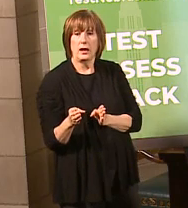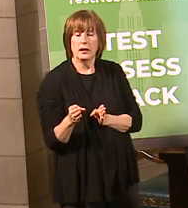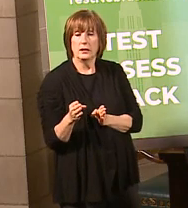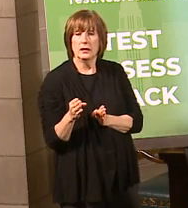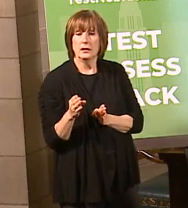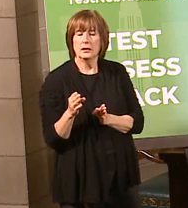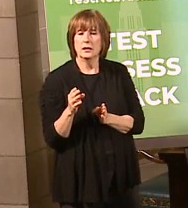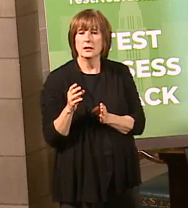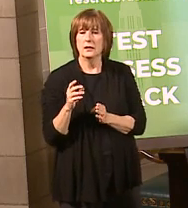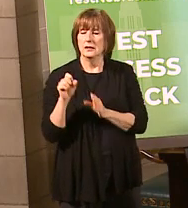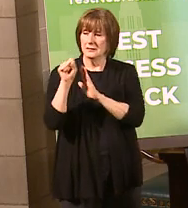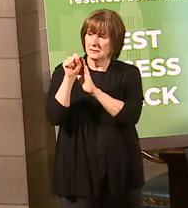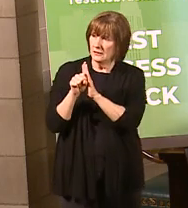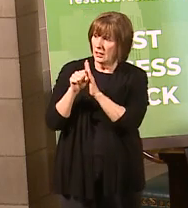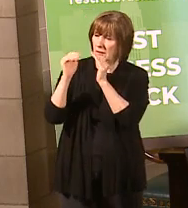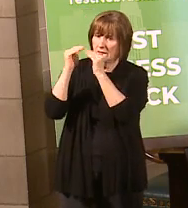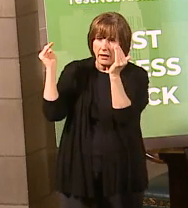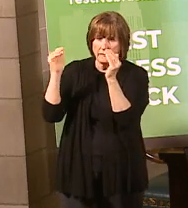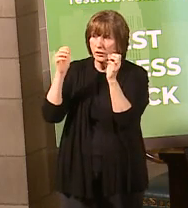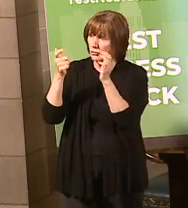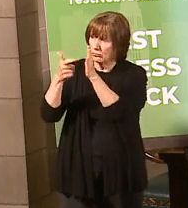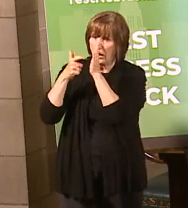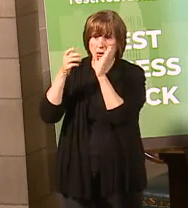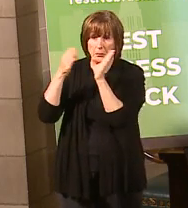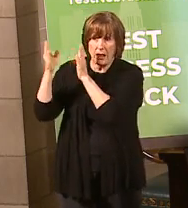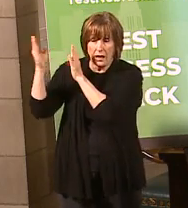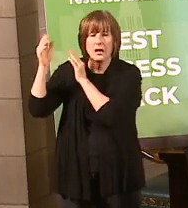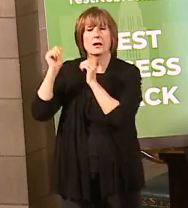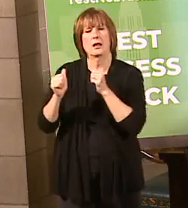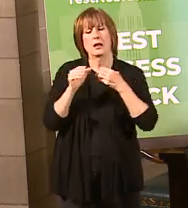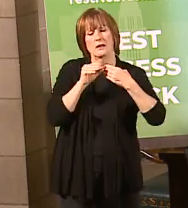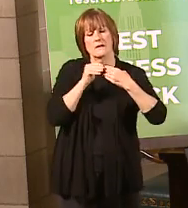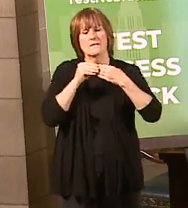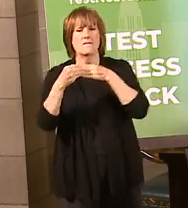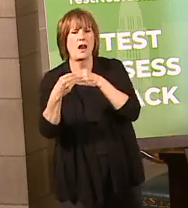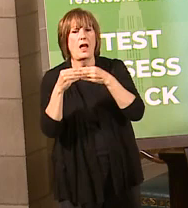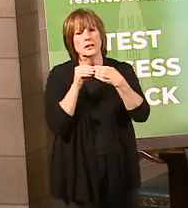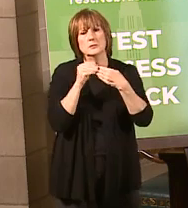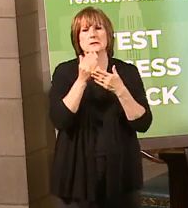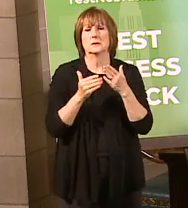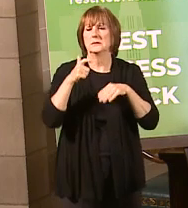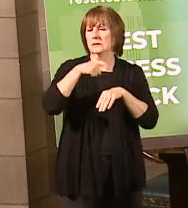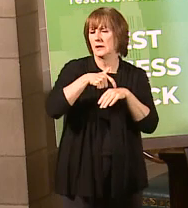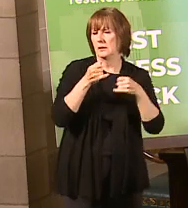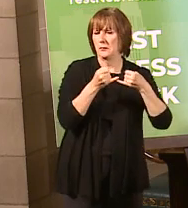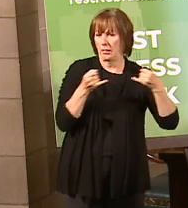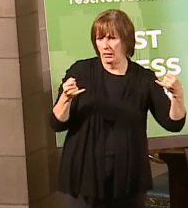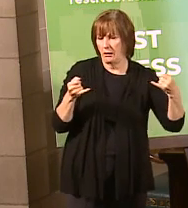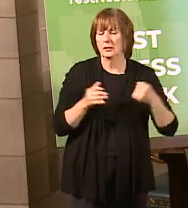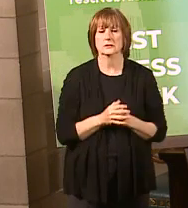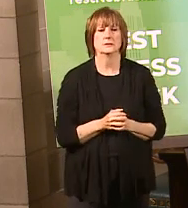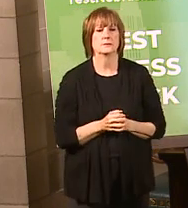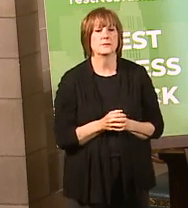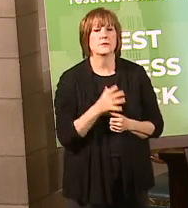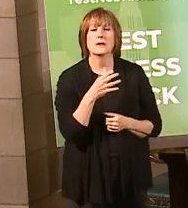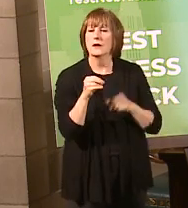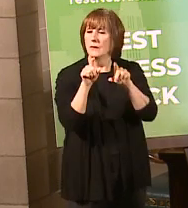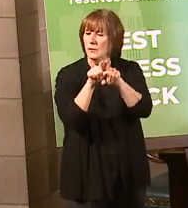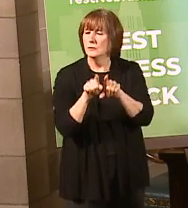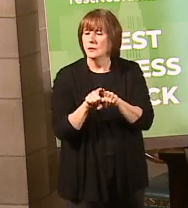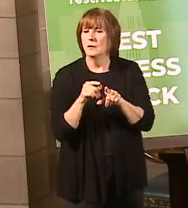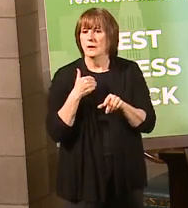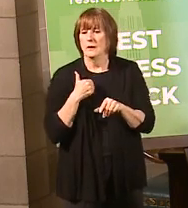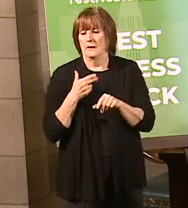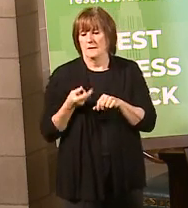required to do. Some flexibility with timelines of when we have to comply with those plans. And then there also is an